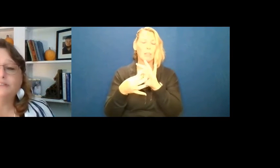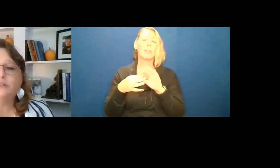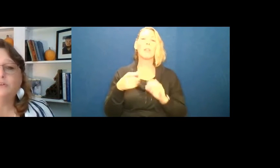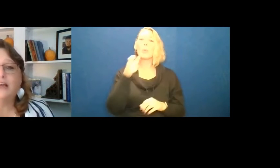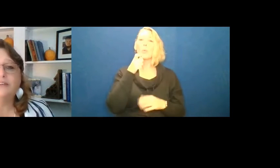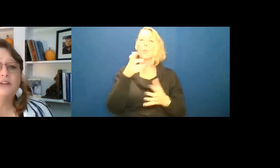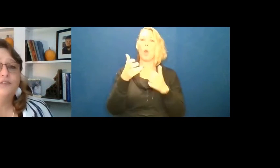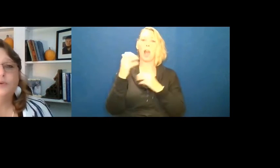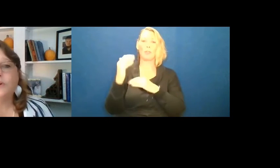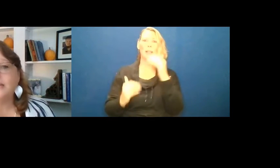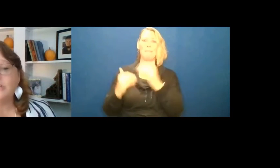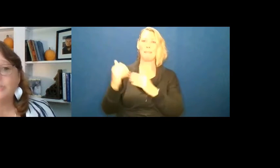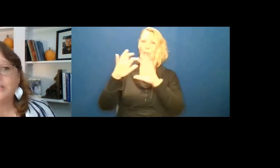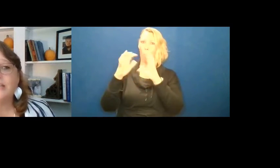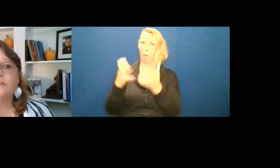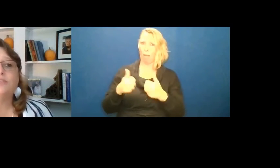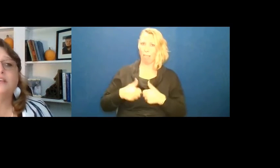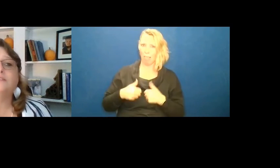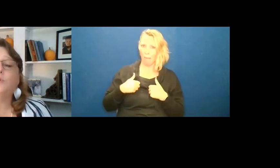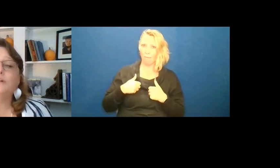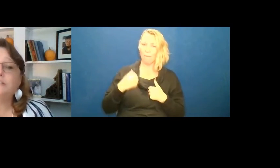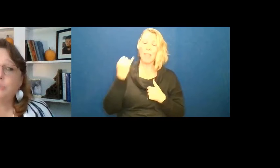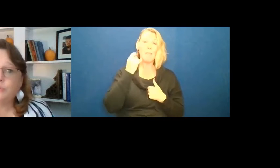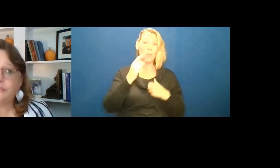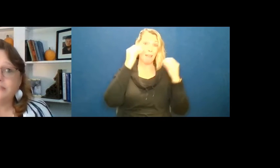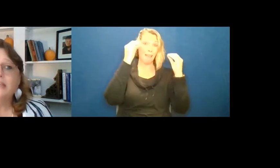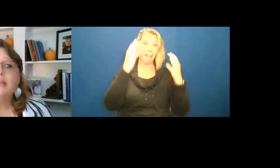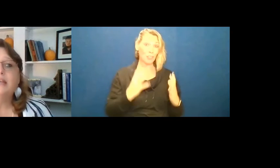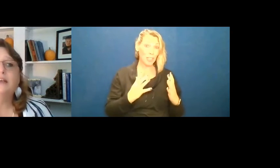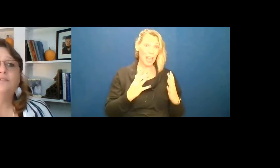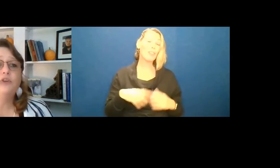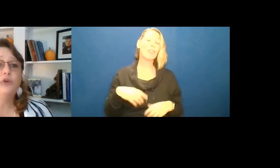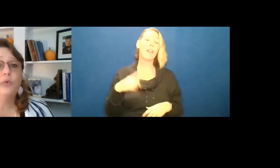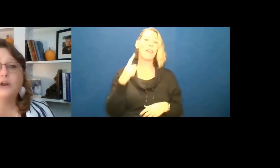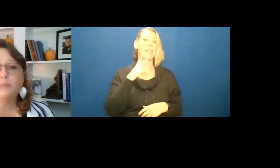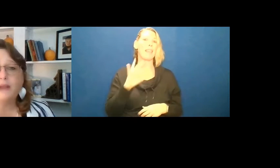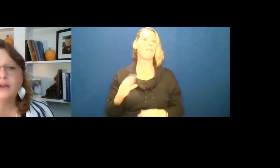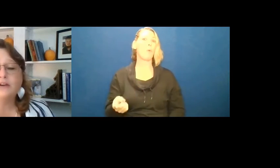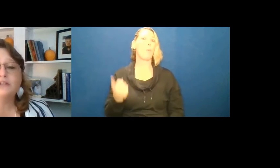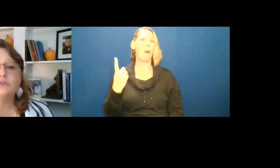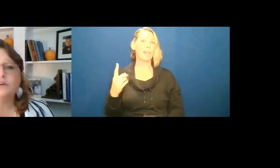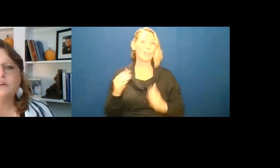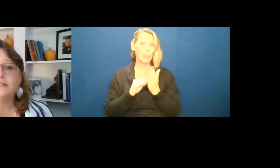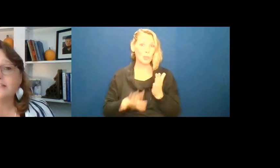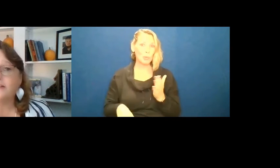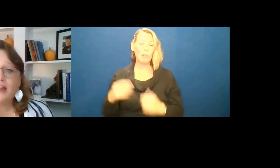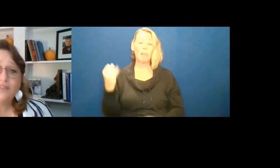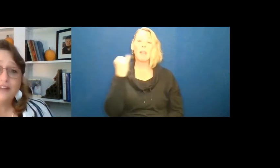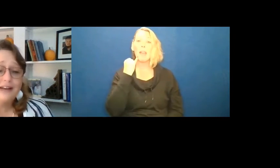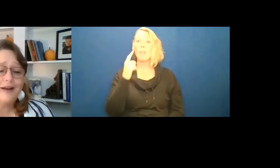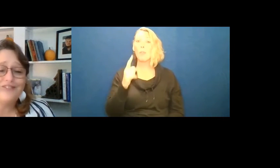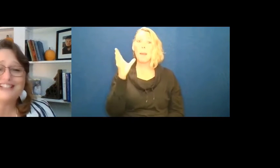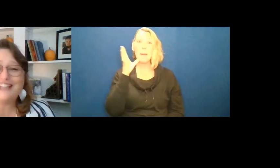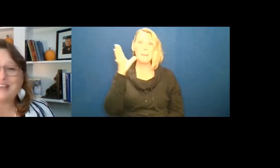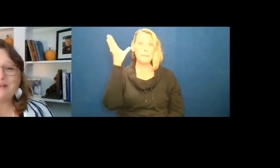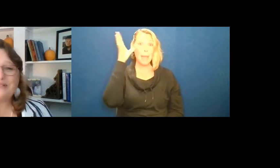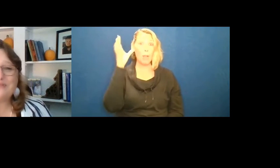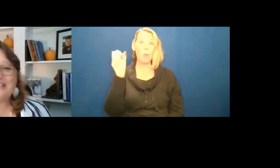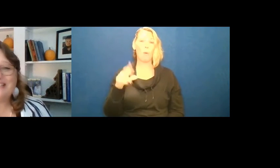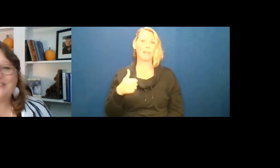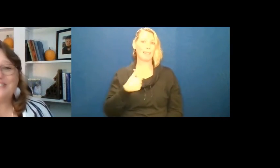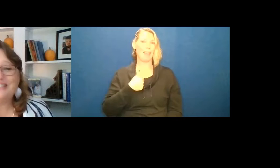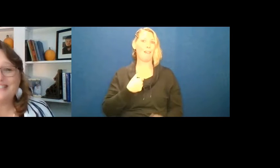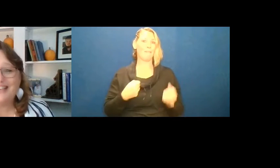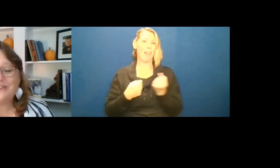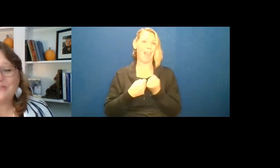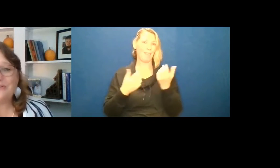to help build a whole life. If you are an educator, think of one student. If you are a parent or a self advocate, obviously, that makes